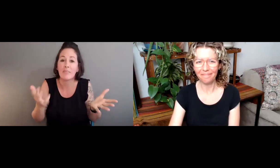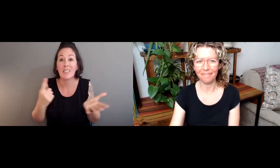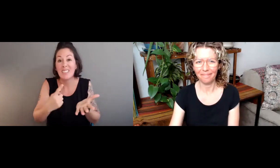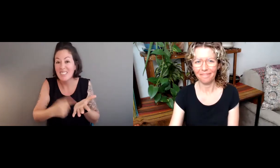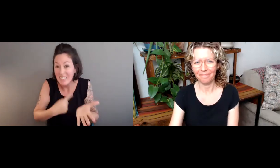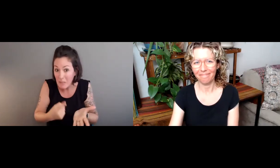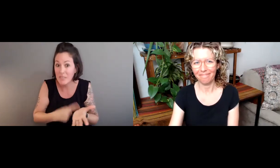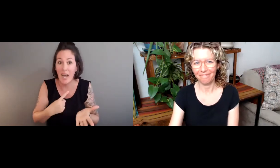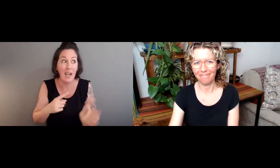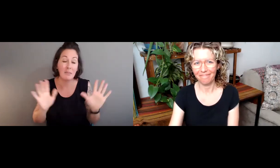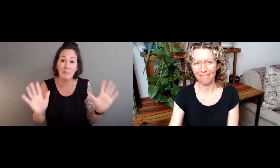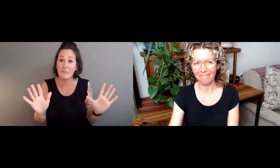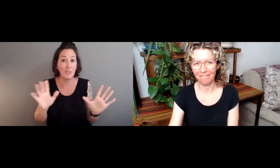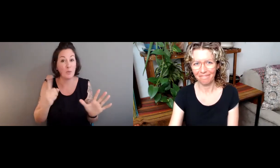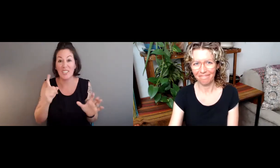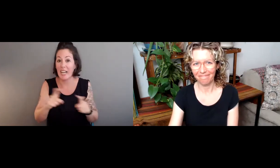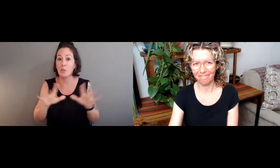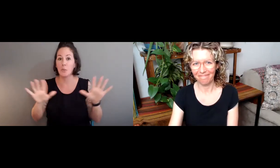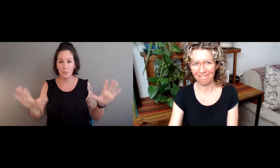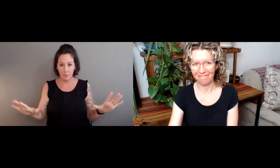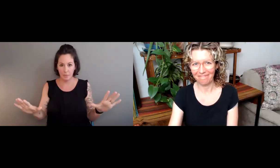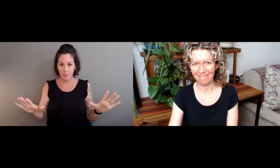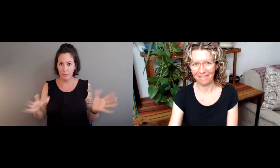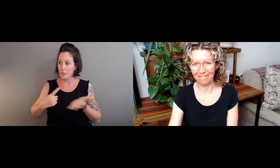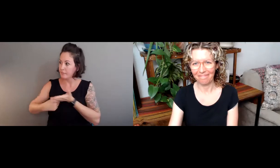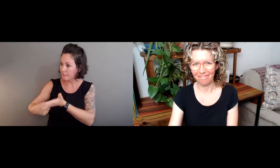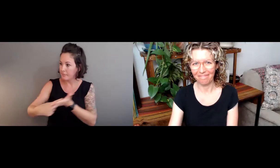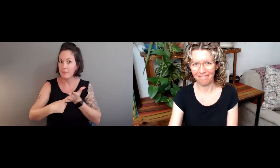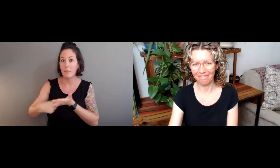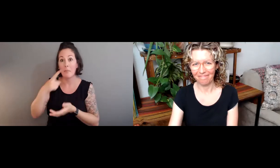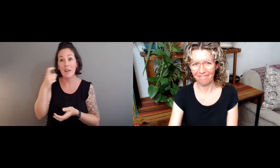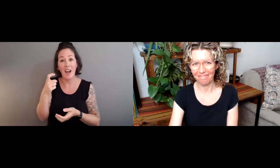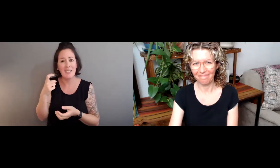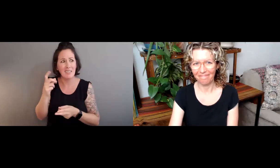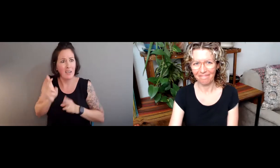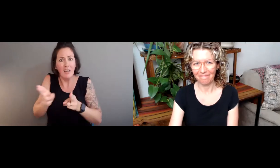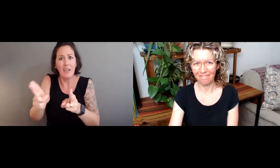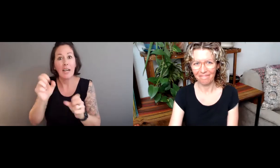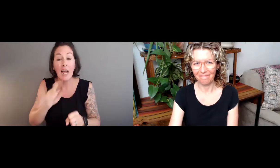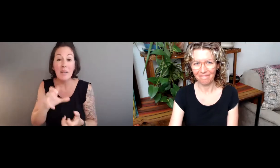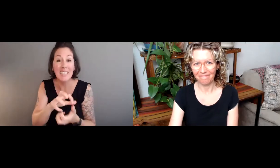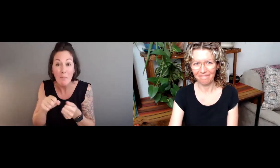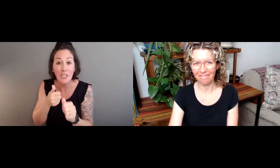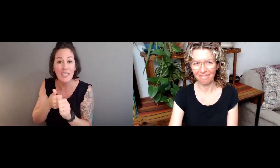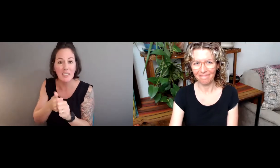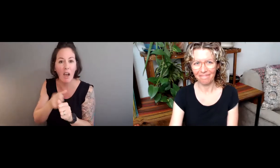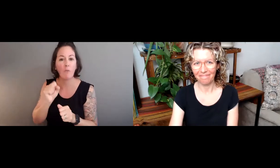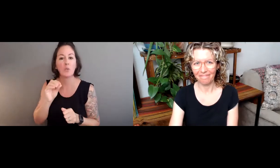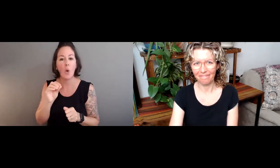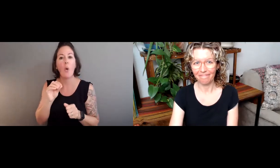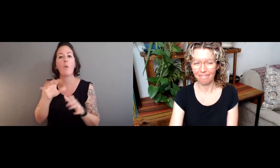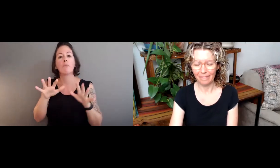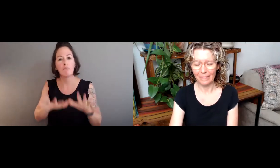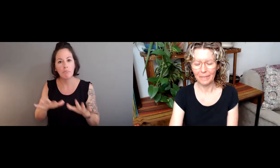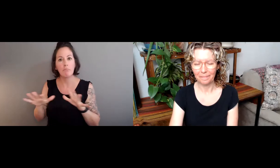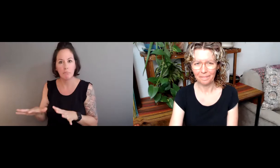do this documentation. But at the same time, sometimes we have to take a step back. Make sure that we involve everyone in